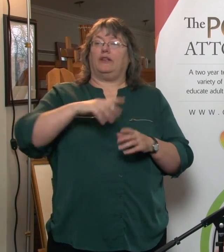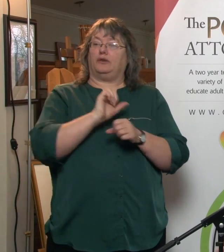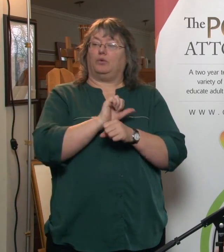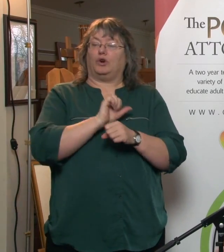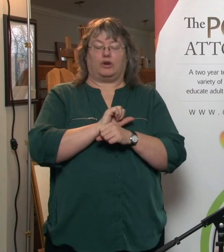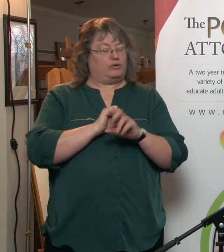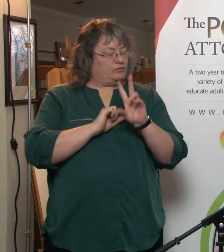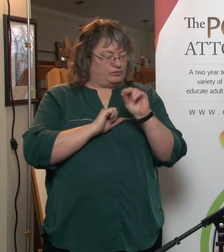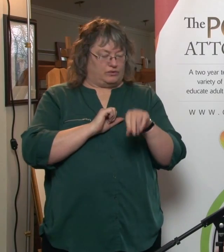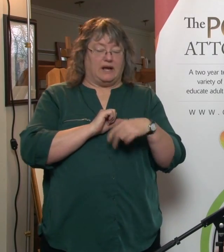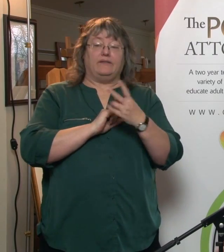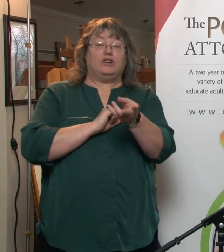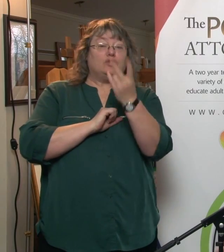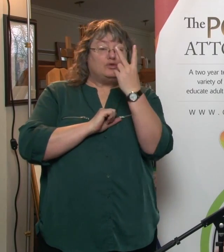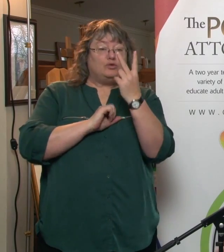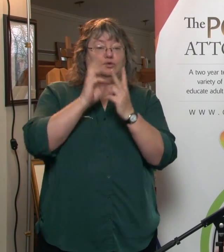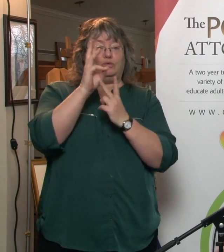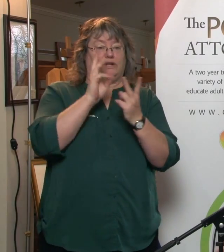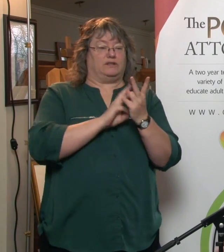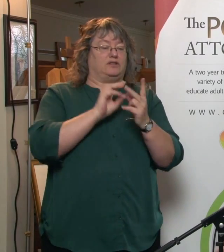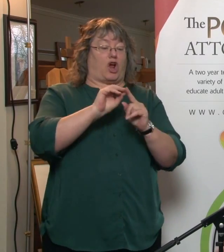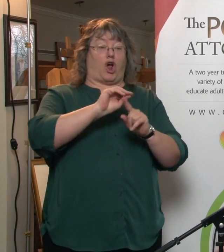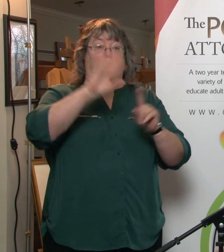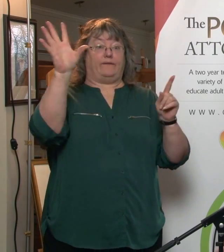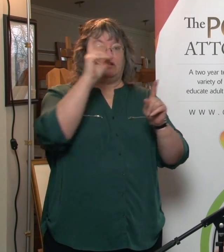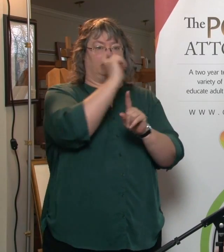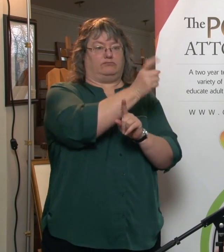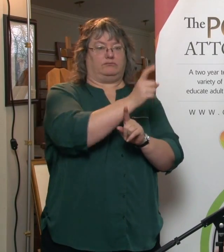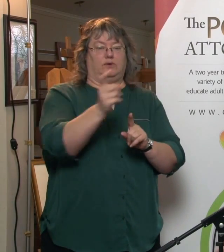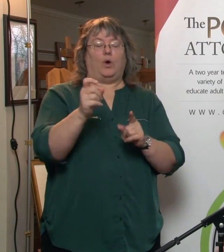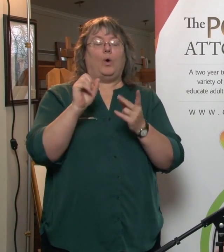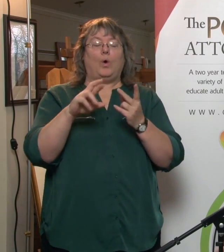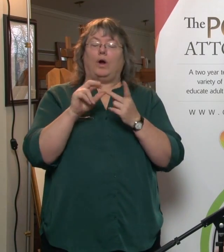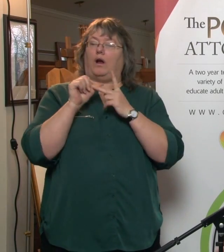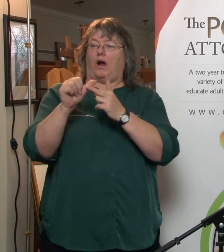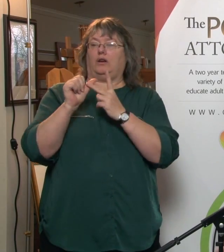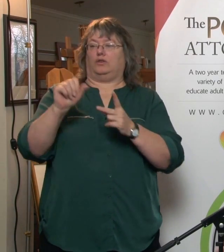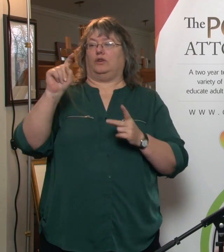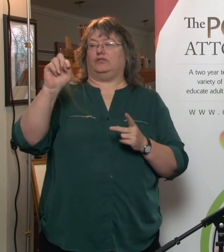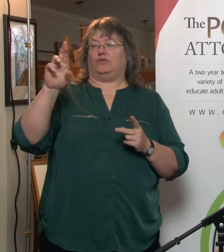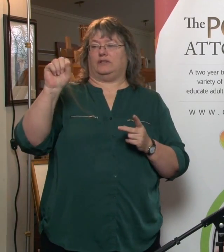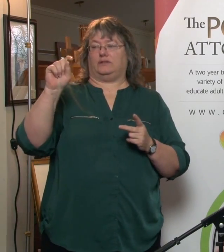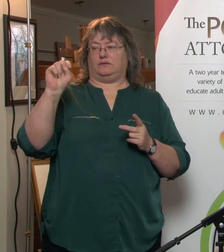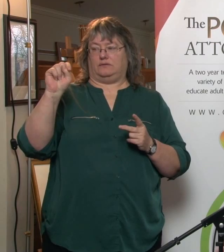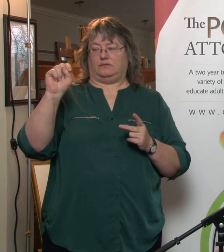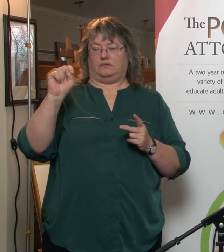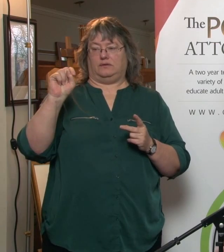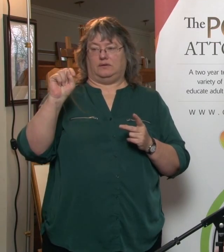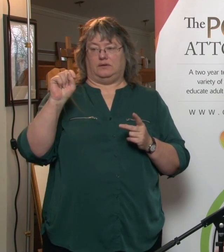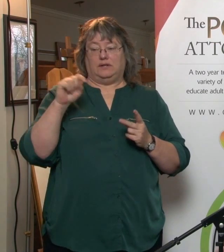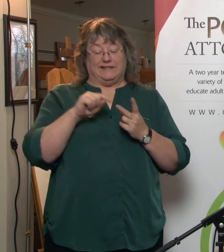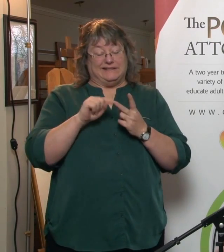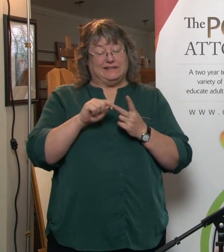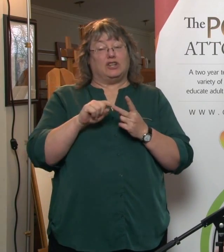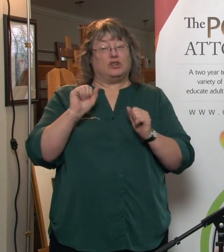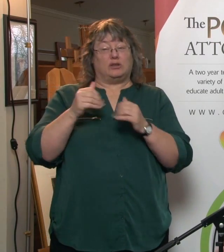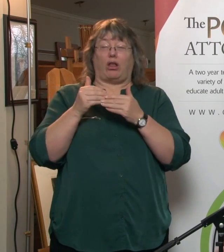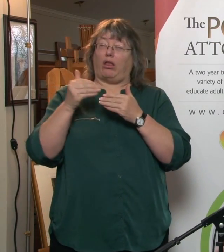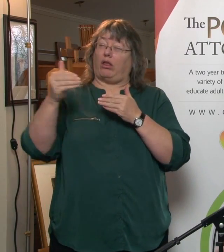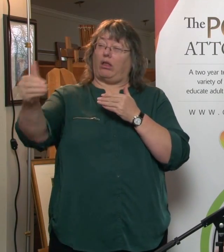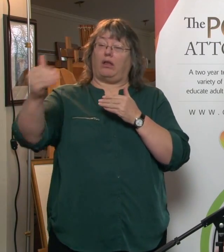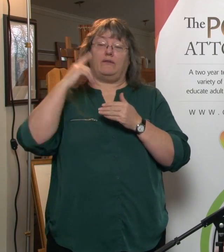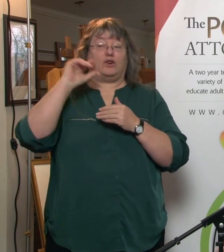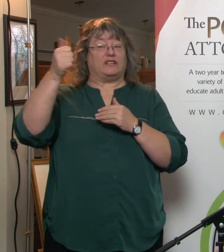types of wills, what we call outright distributions, or where there are ongoing trusts. Where there's trusts involved, the work might run for decades,